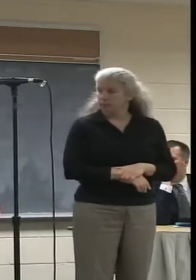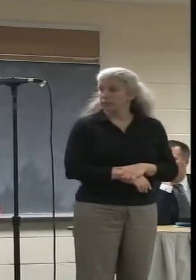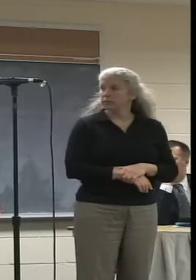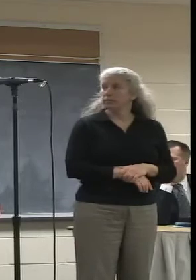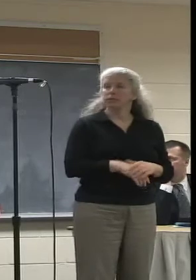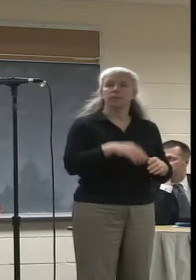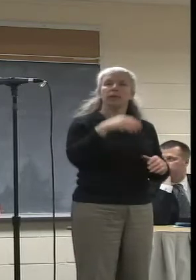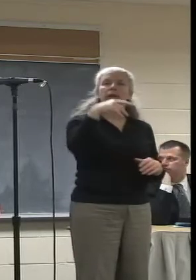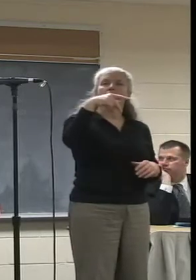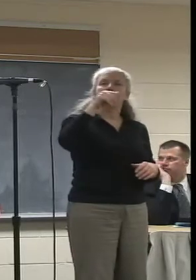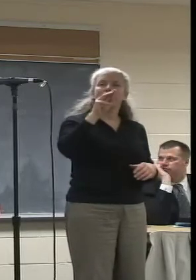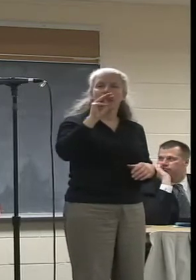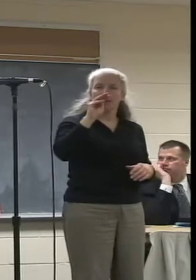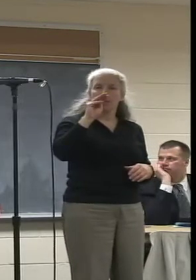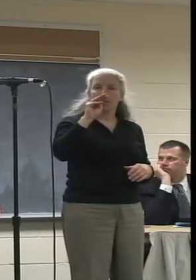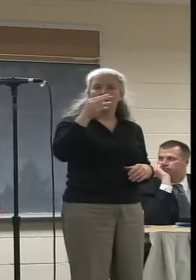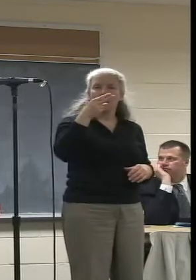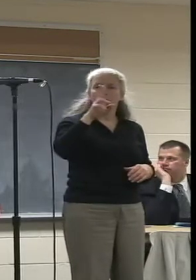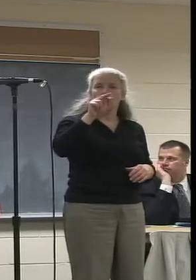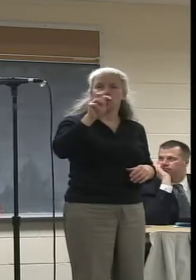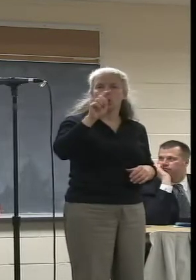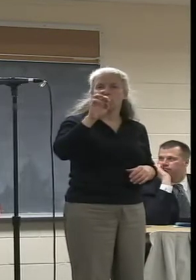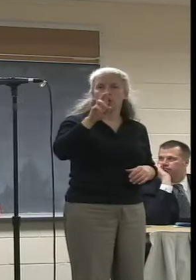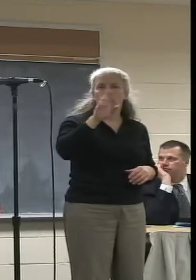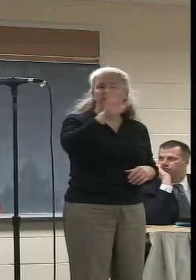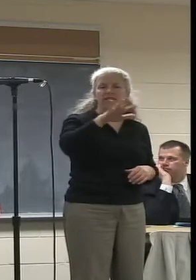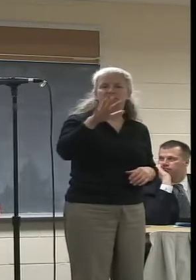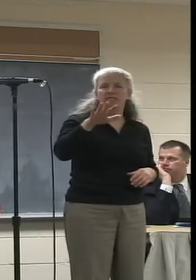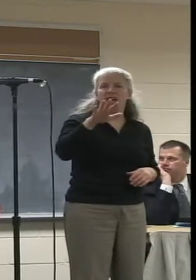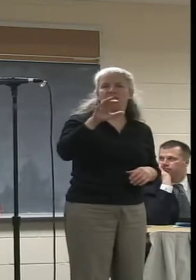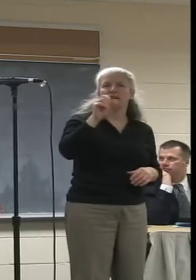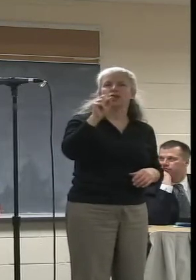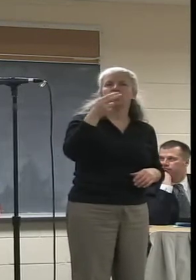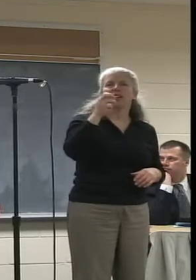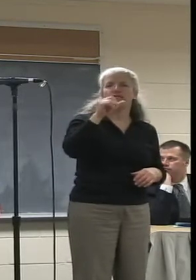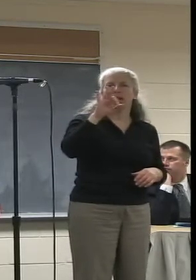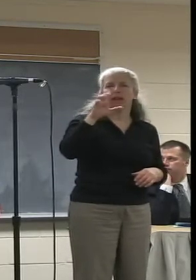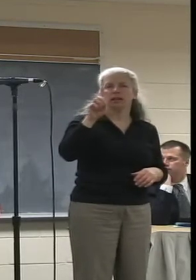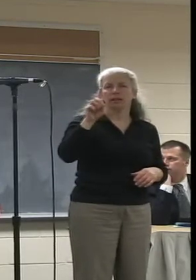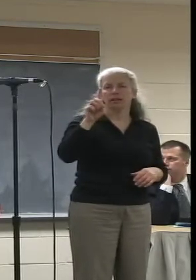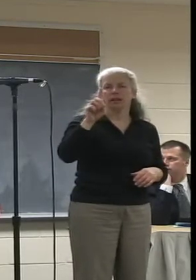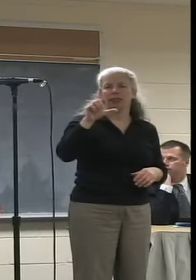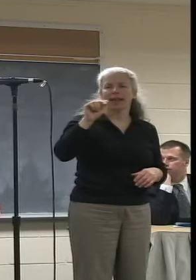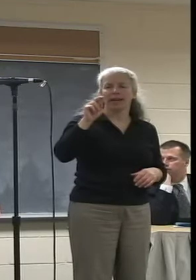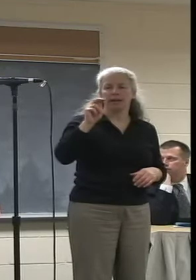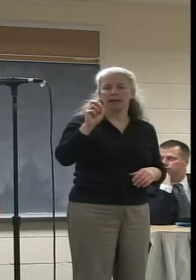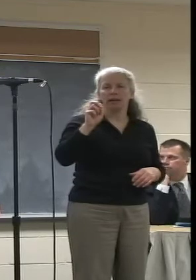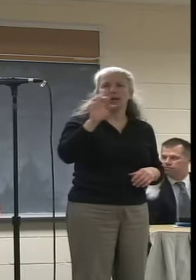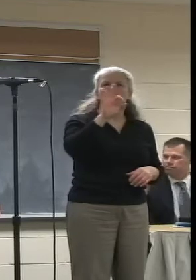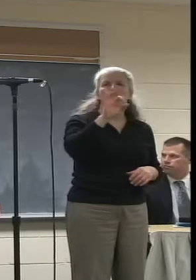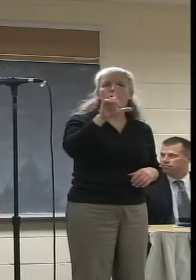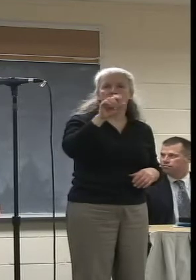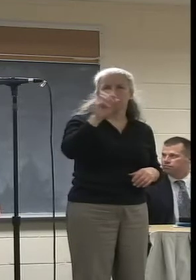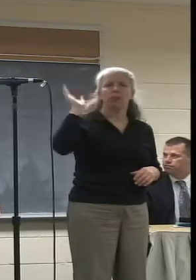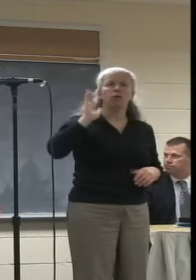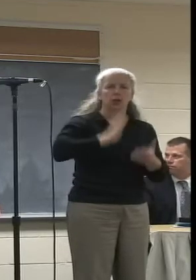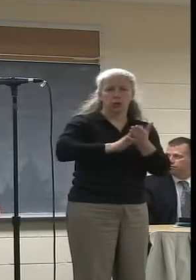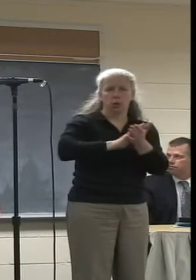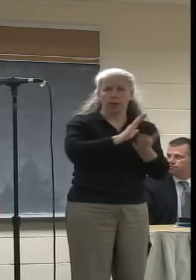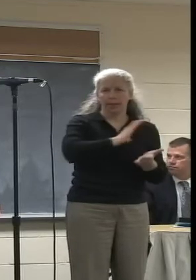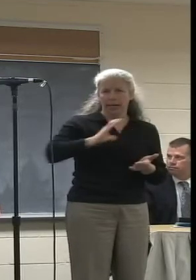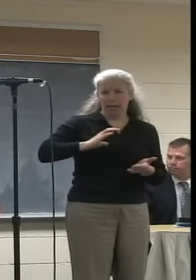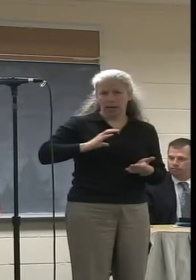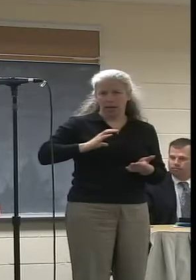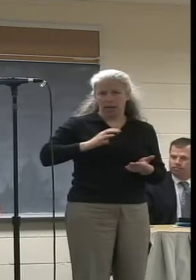My name is Pam Hunter. live at 55 Sheffield Lane in Florence. And I'm a former school committee member and I was the first school